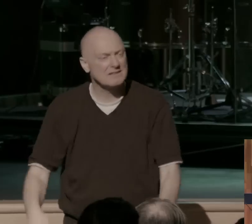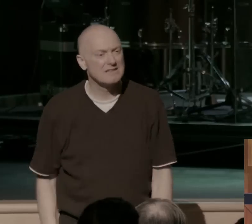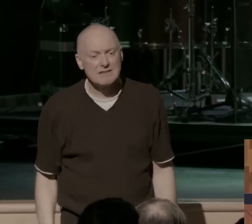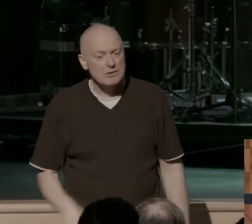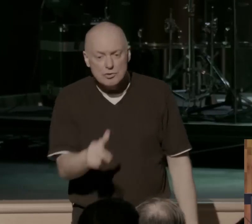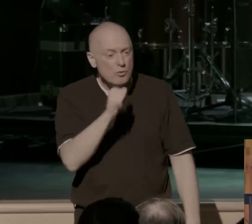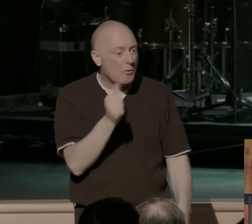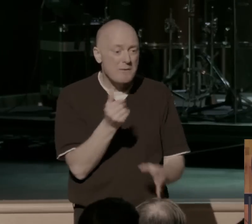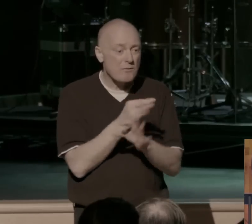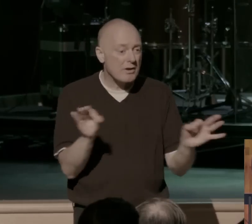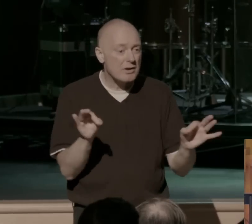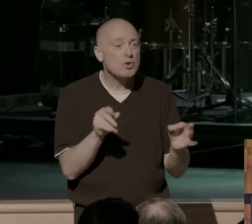more.